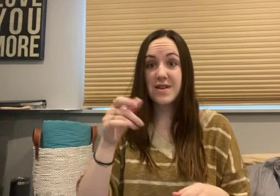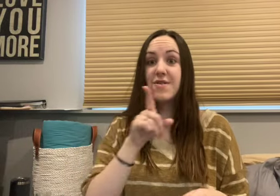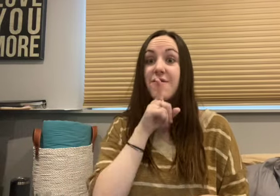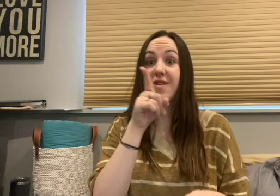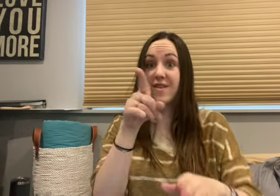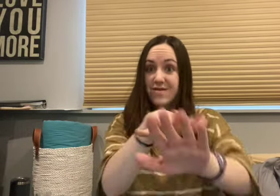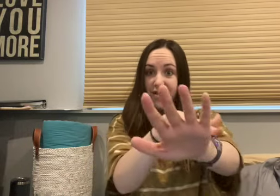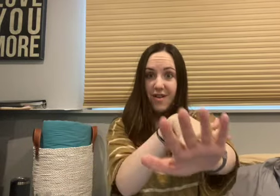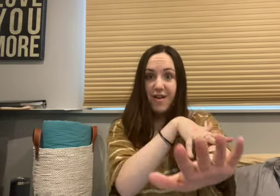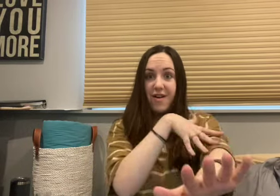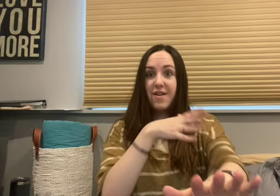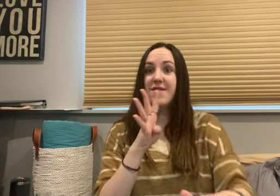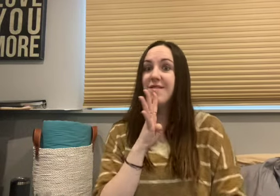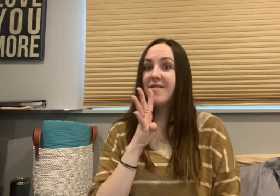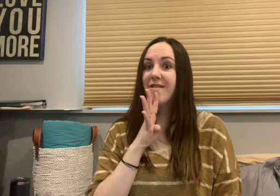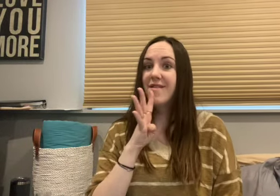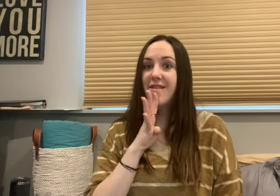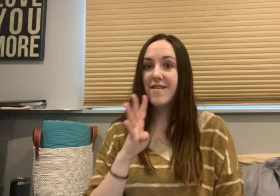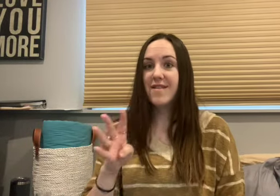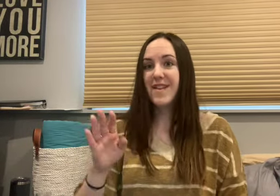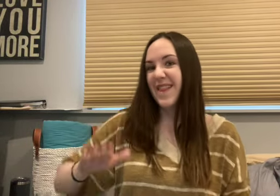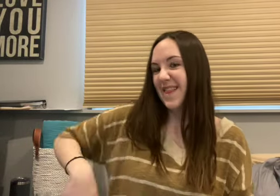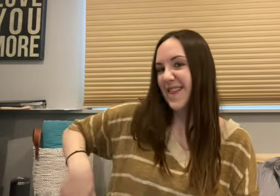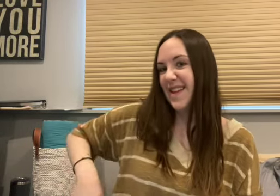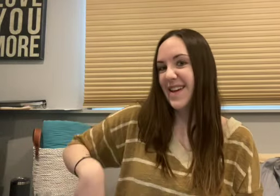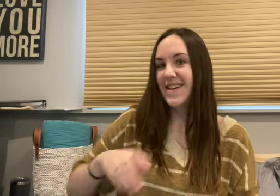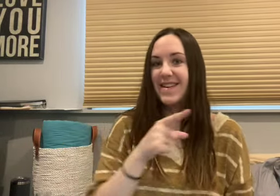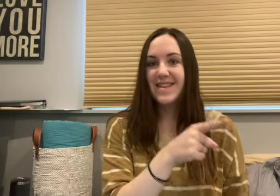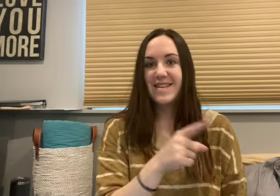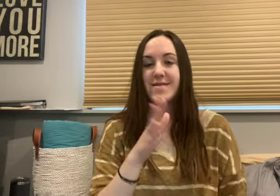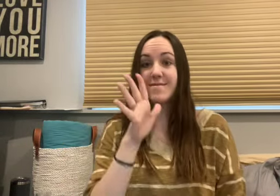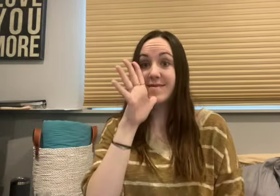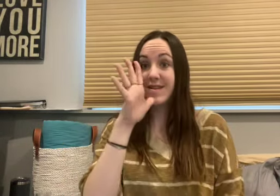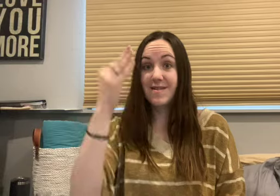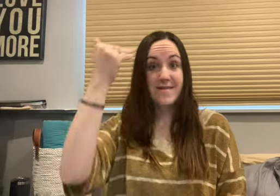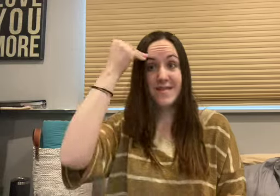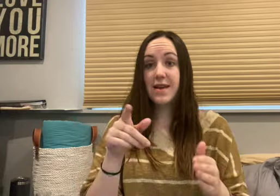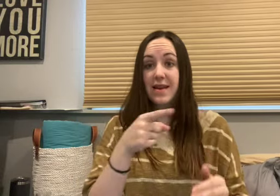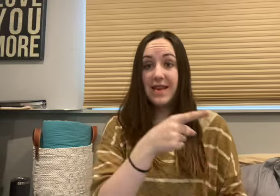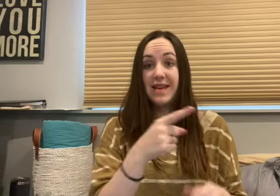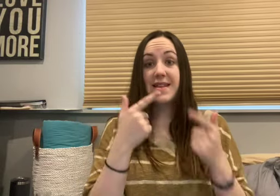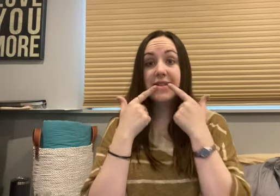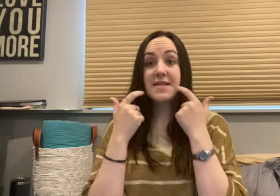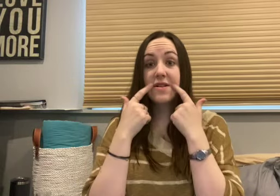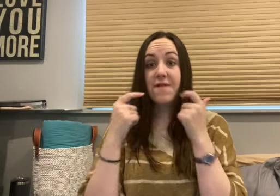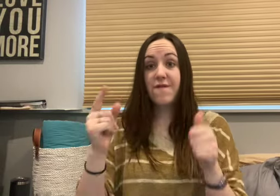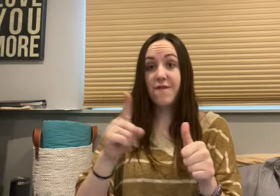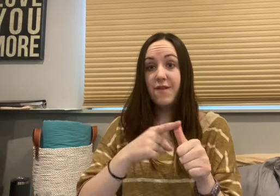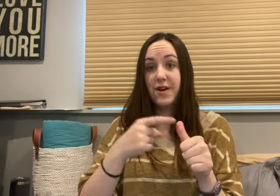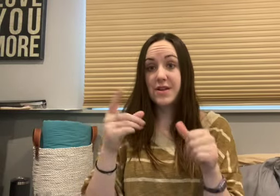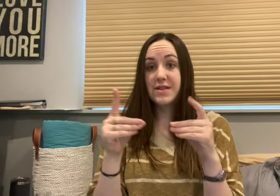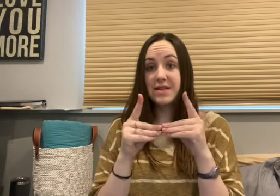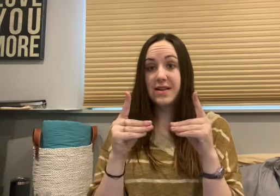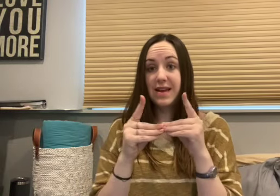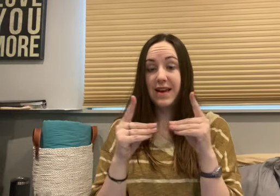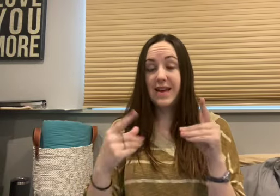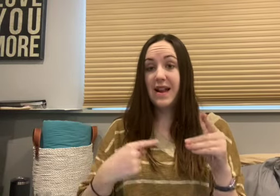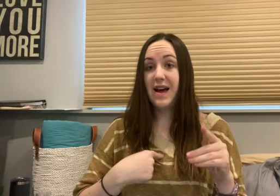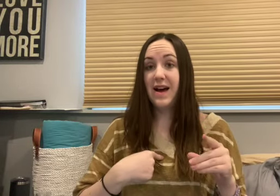Cause it's late and your mama don't know Our song is a weird laugh The first date, man, I didn't kiss her and I should have